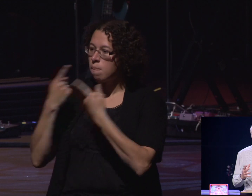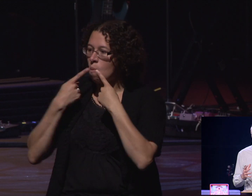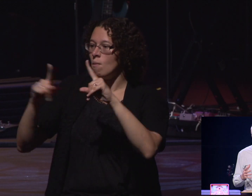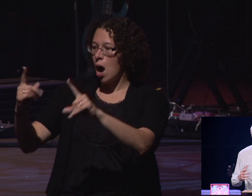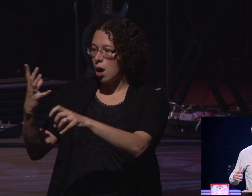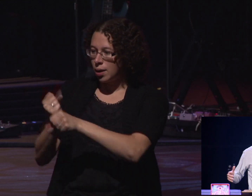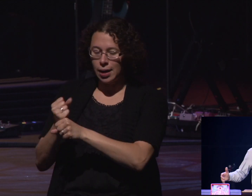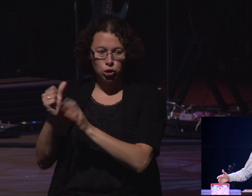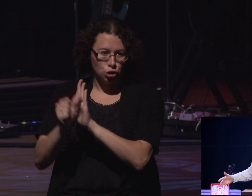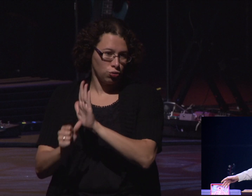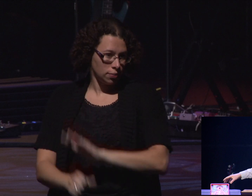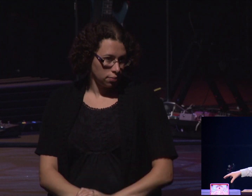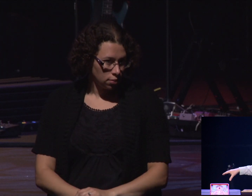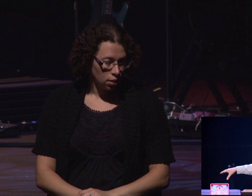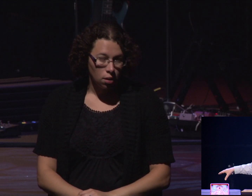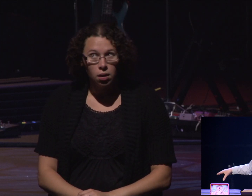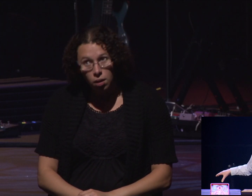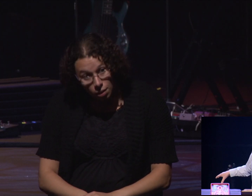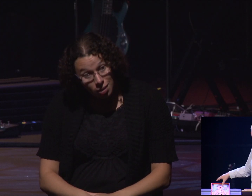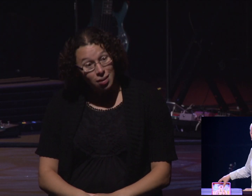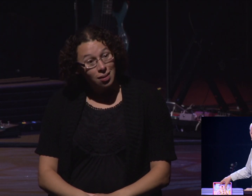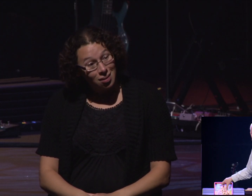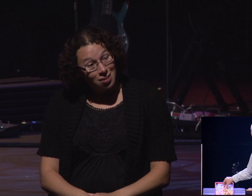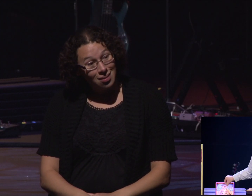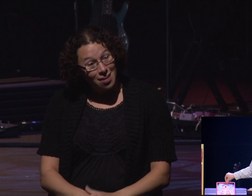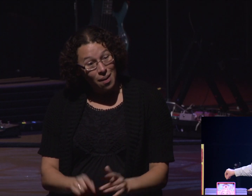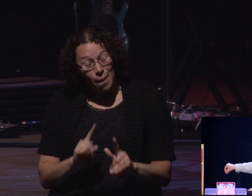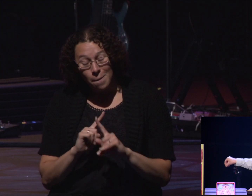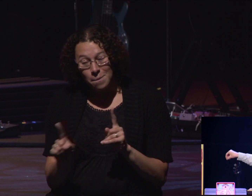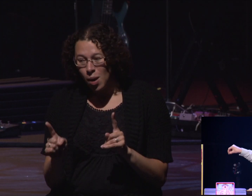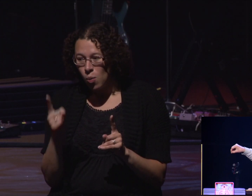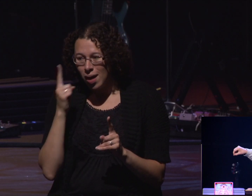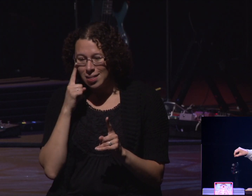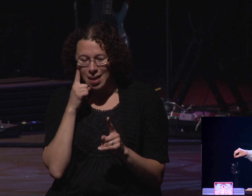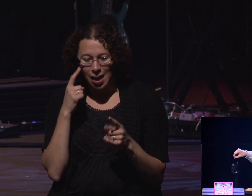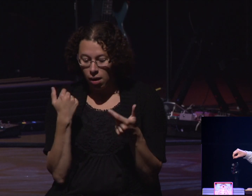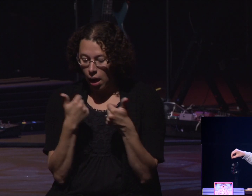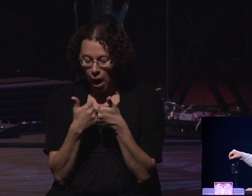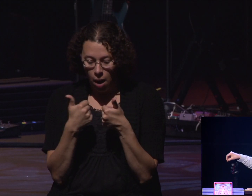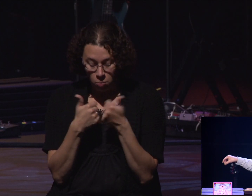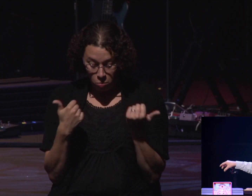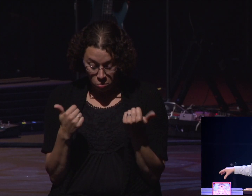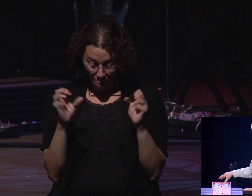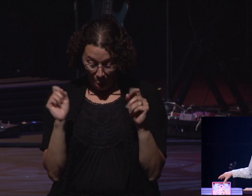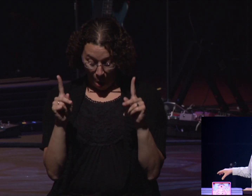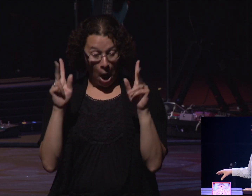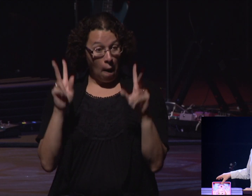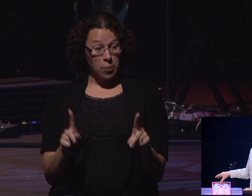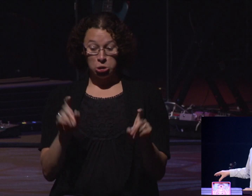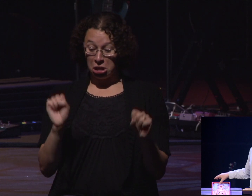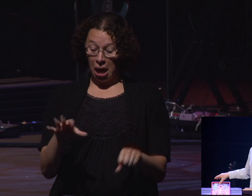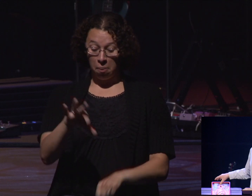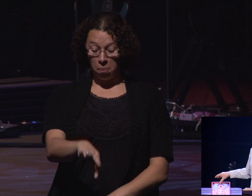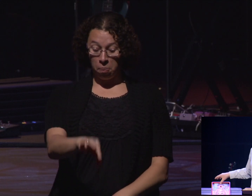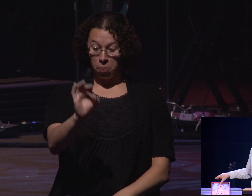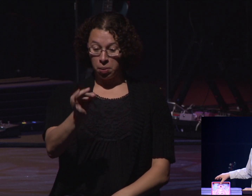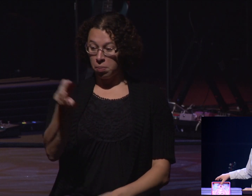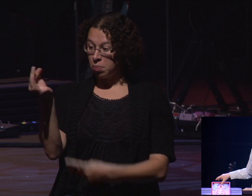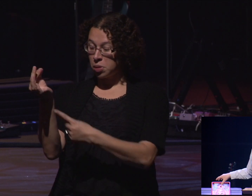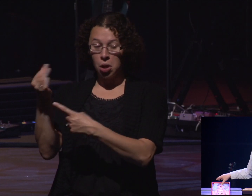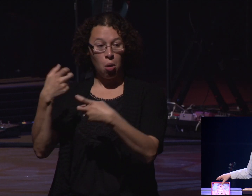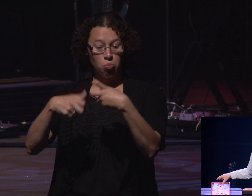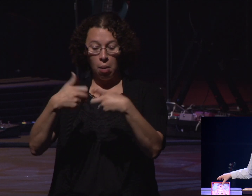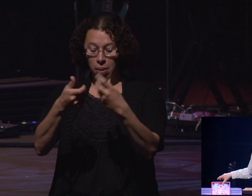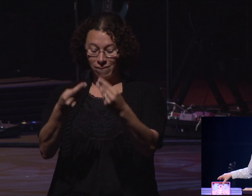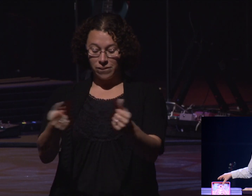games we play. We love the idea that someone could just take the problems out of my life. And wouldn't it be good if that could be as simple